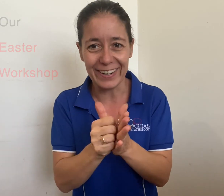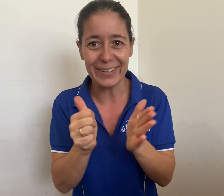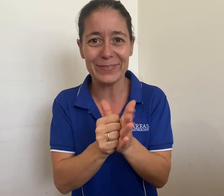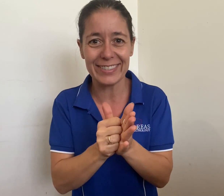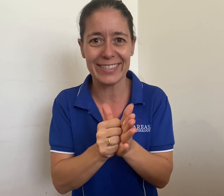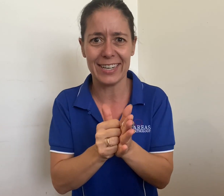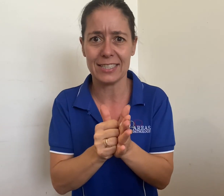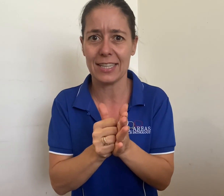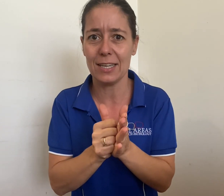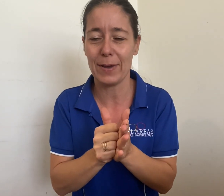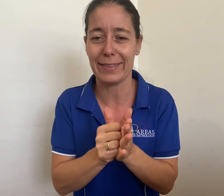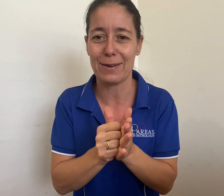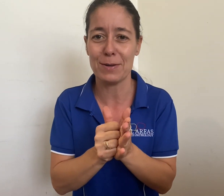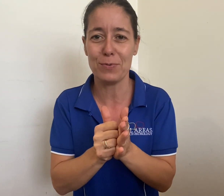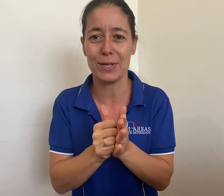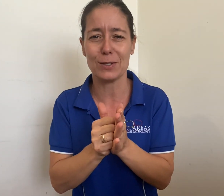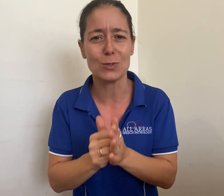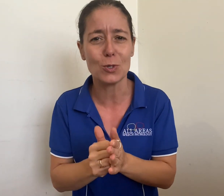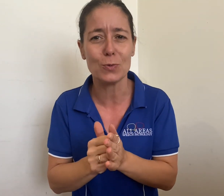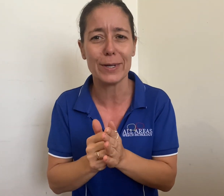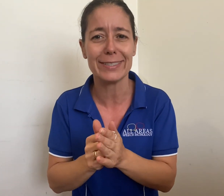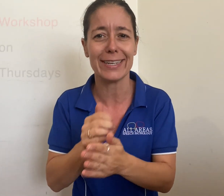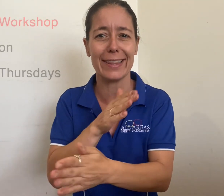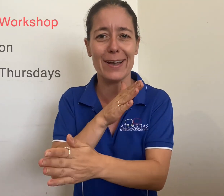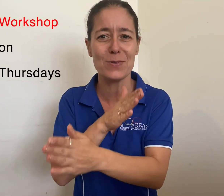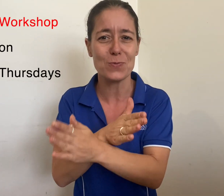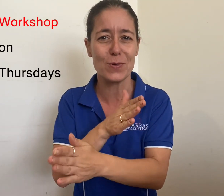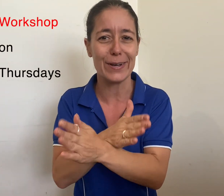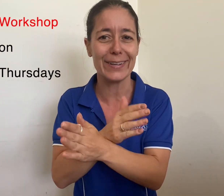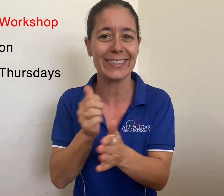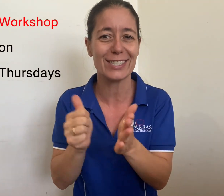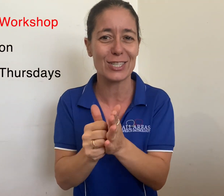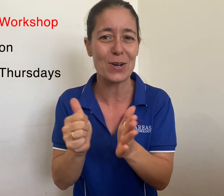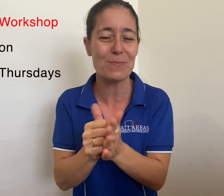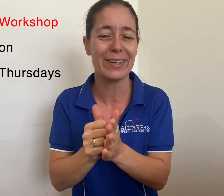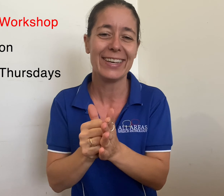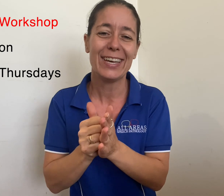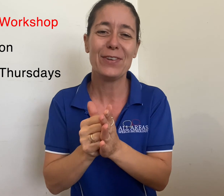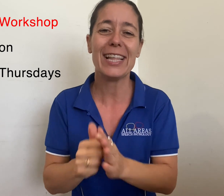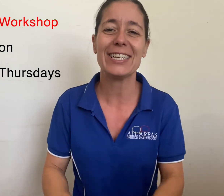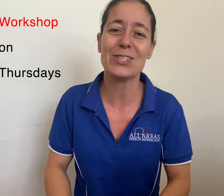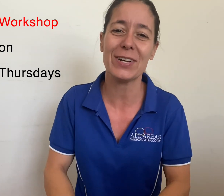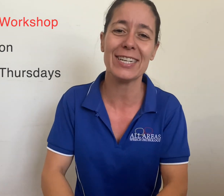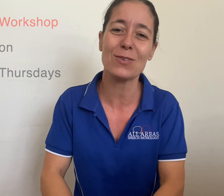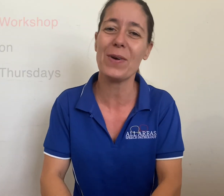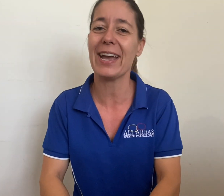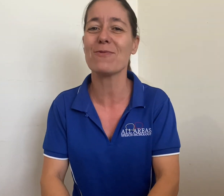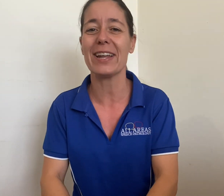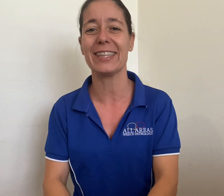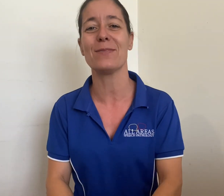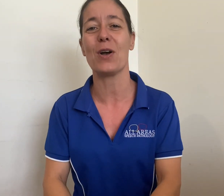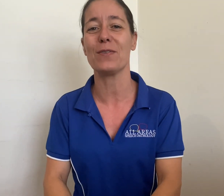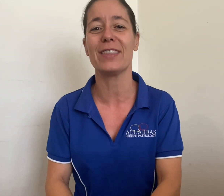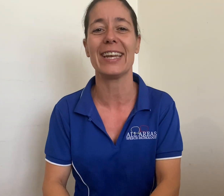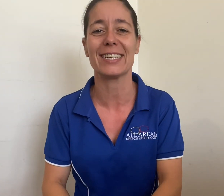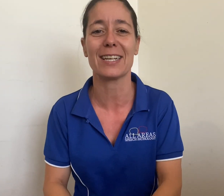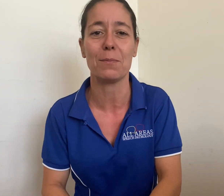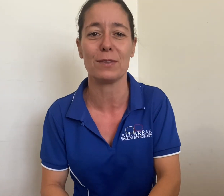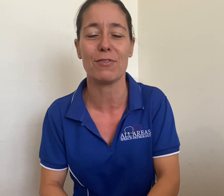Workshops. I had to think about that one. Putting those two words together. Workshop. If you'd like to join us. We're running them over the next couple of